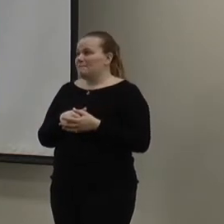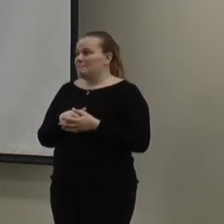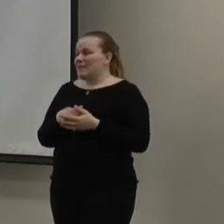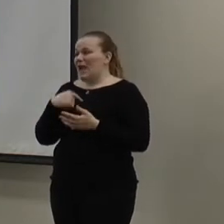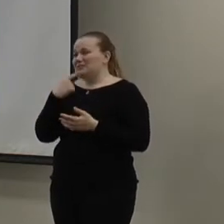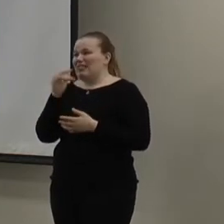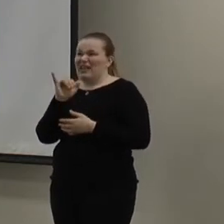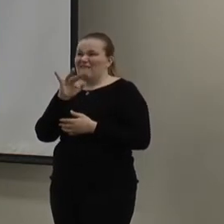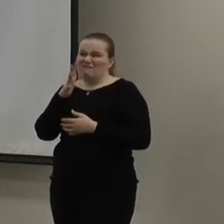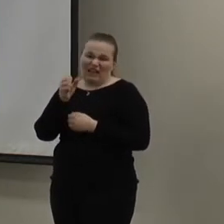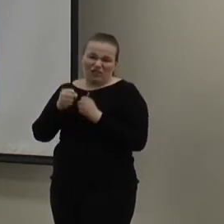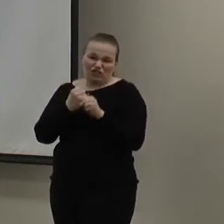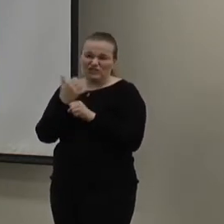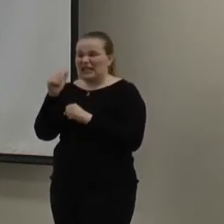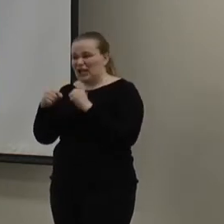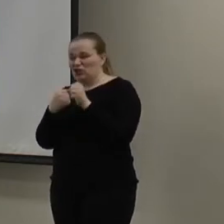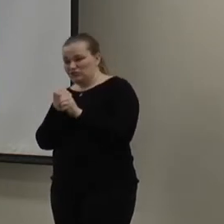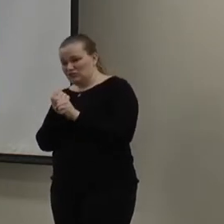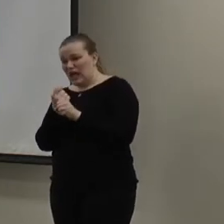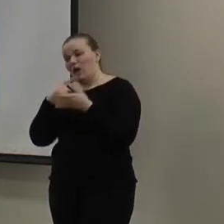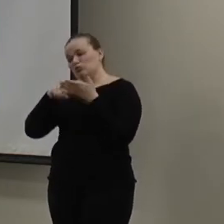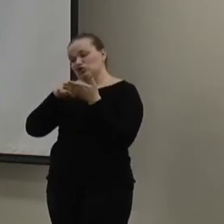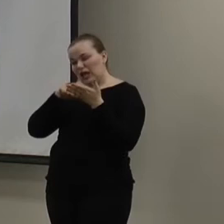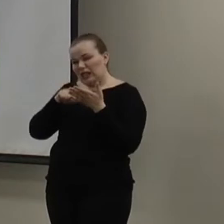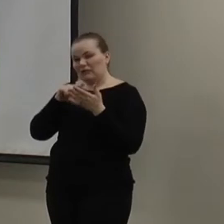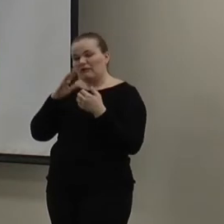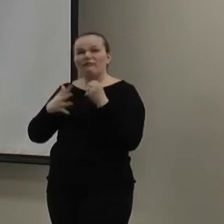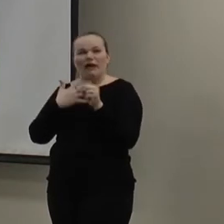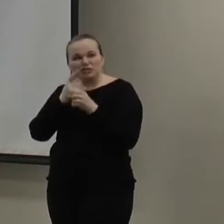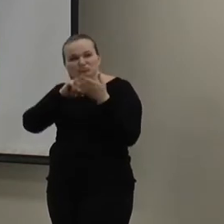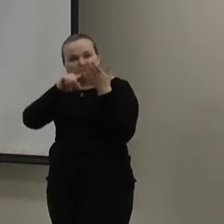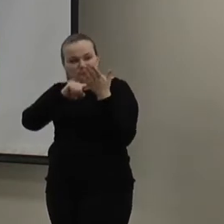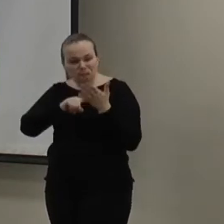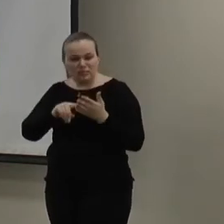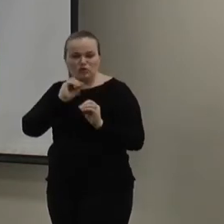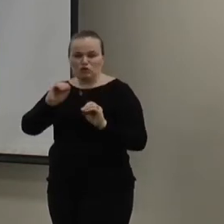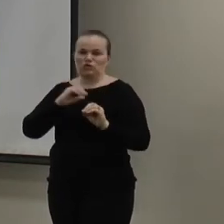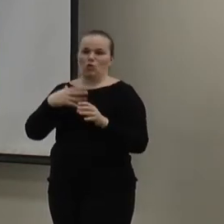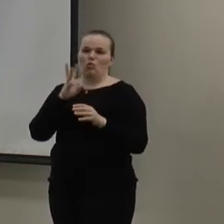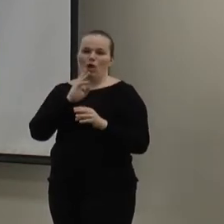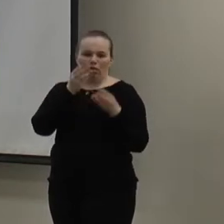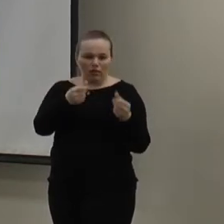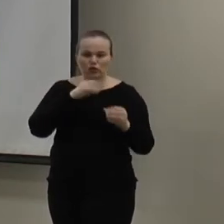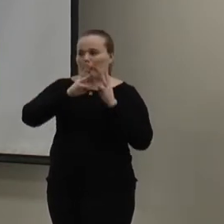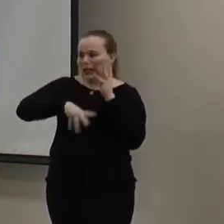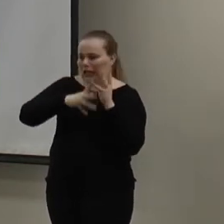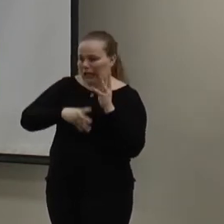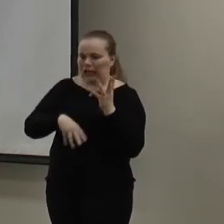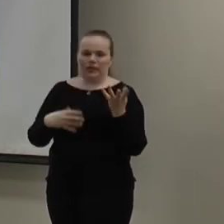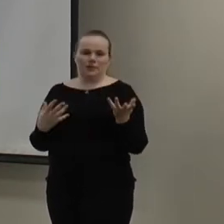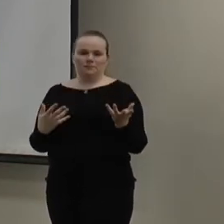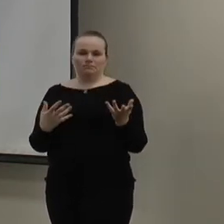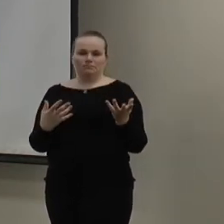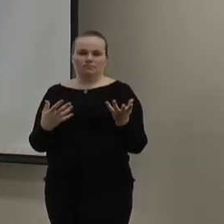I would say, like, five to ten years. I would check about five years. Make sure, you know, it hasn't got moist or there's not a leak coming through or anything like